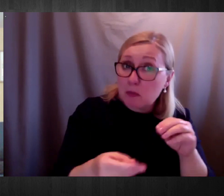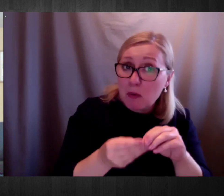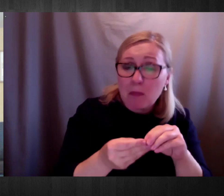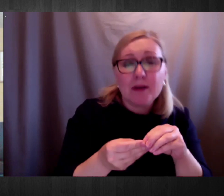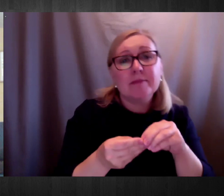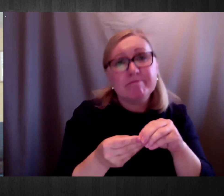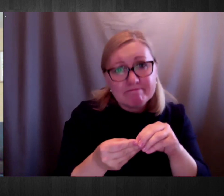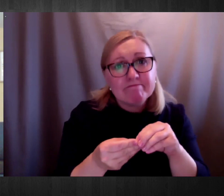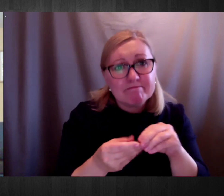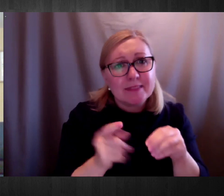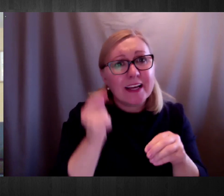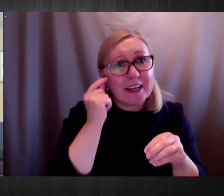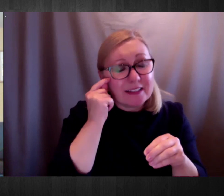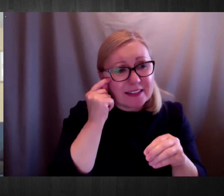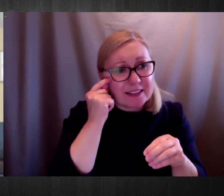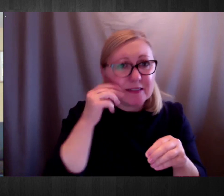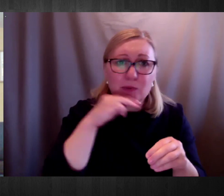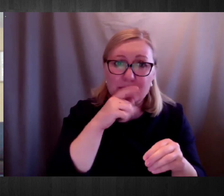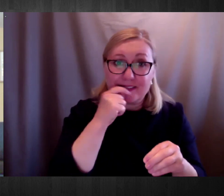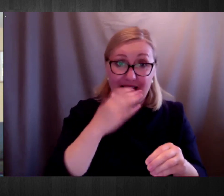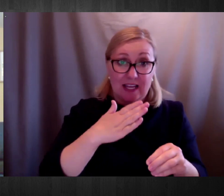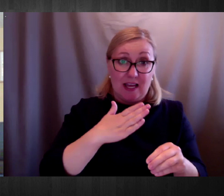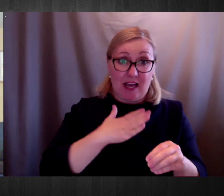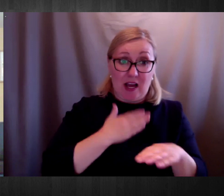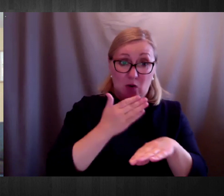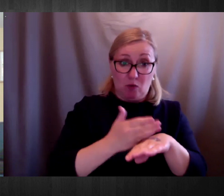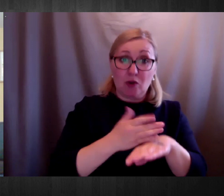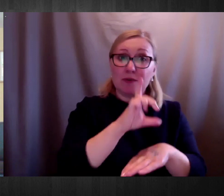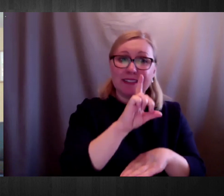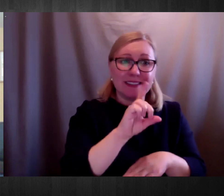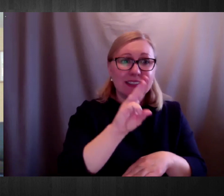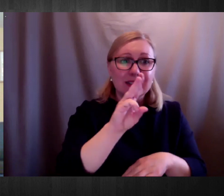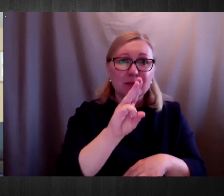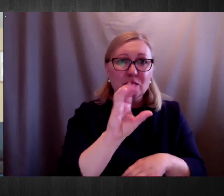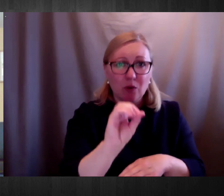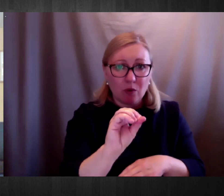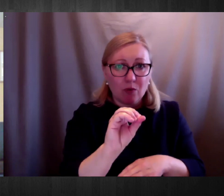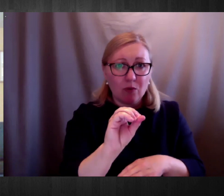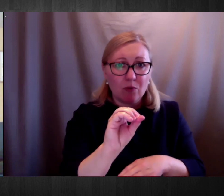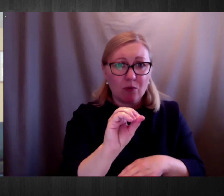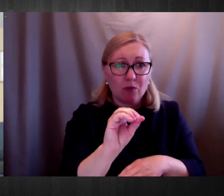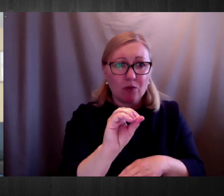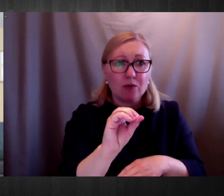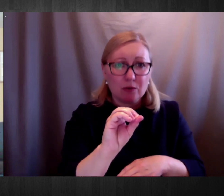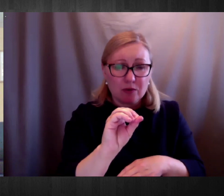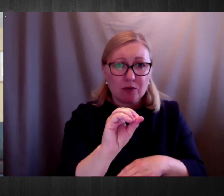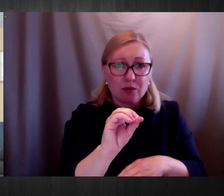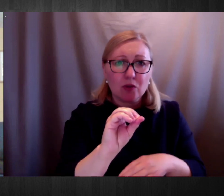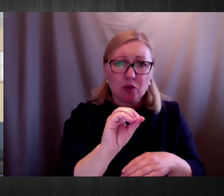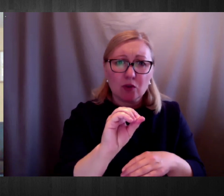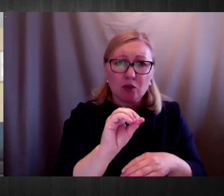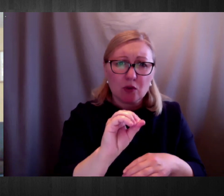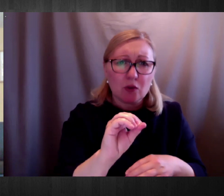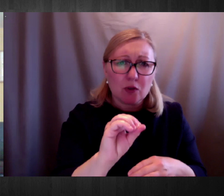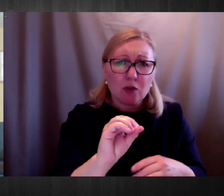we are DPO, social model is called to work for both choice and autonomy. So we are really, we